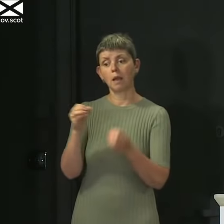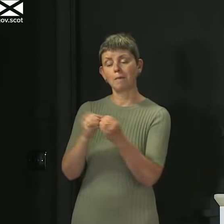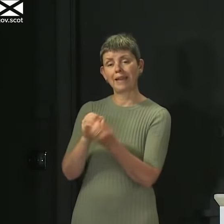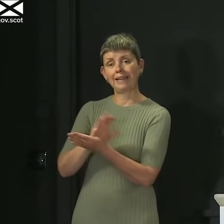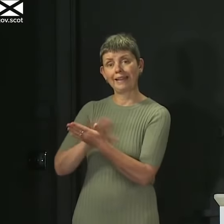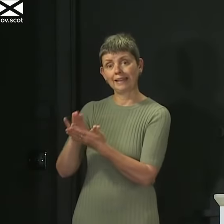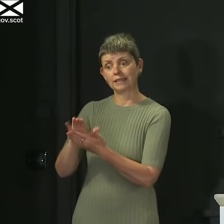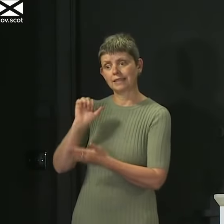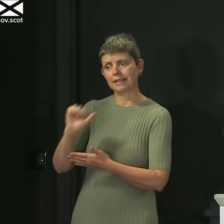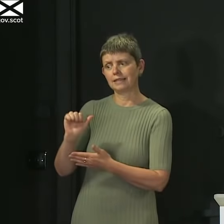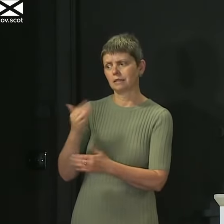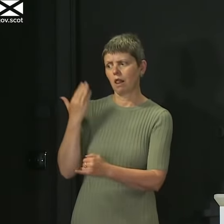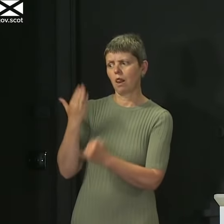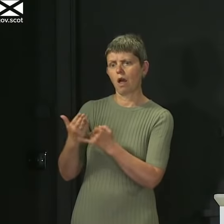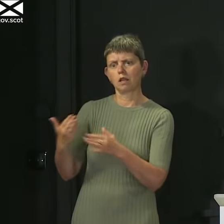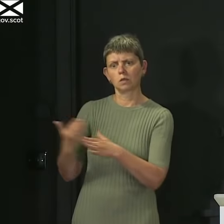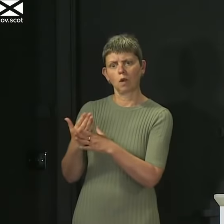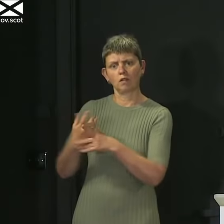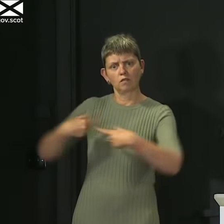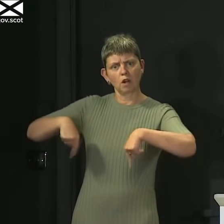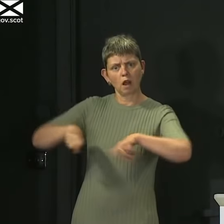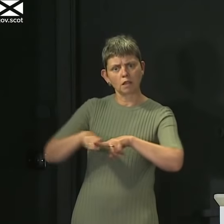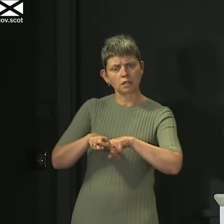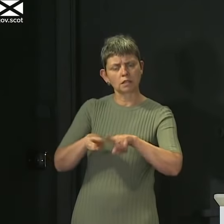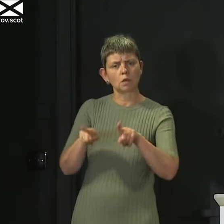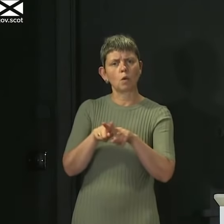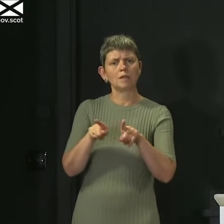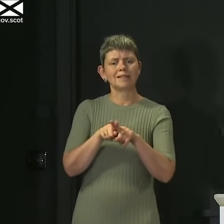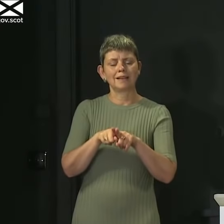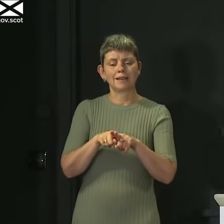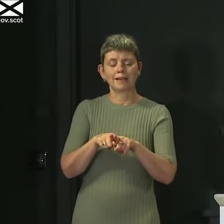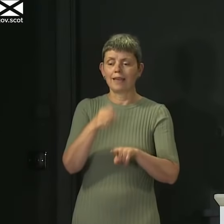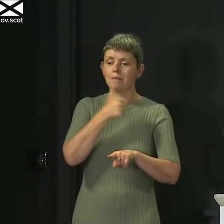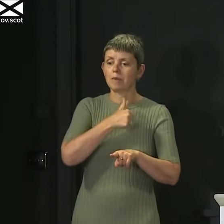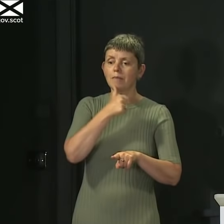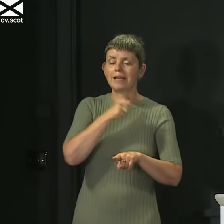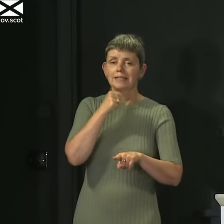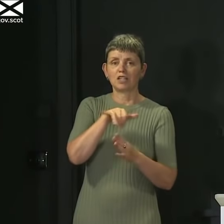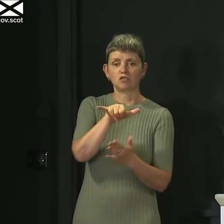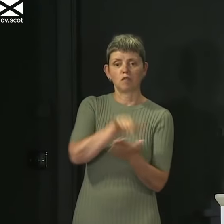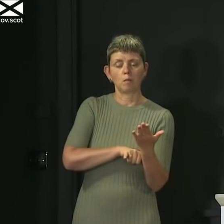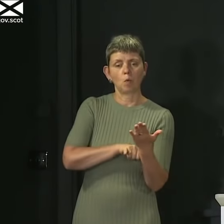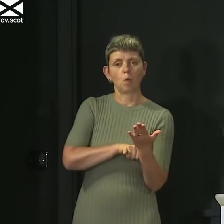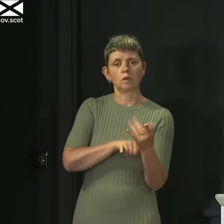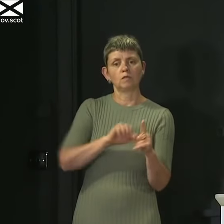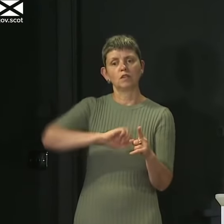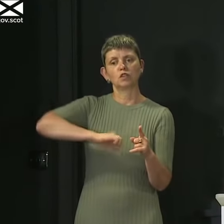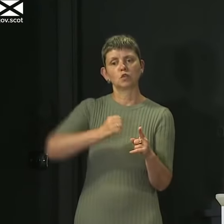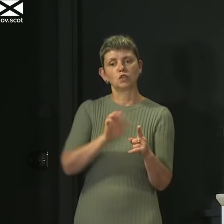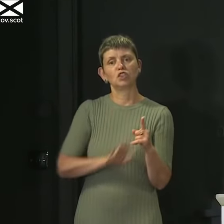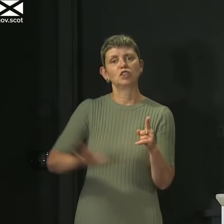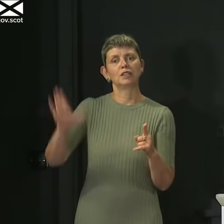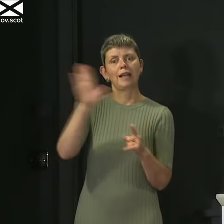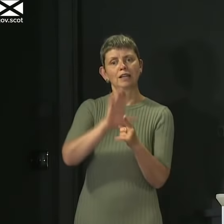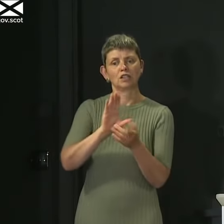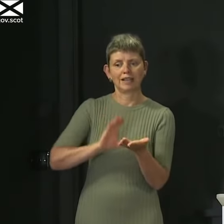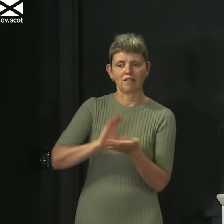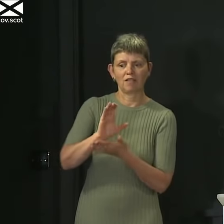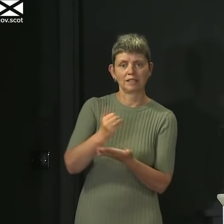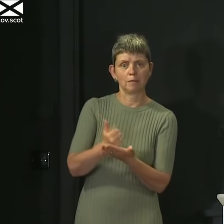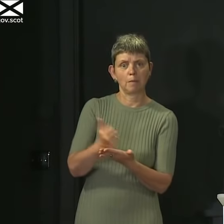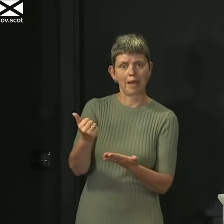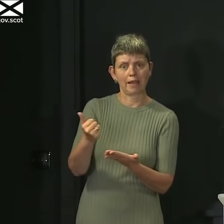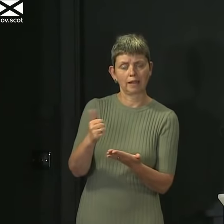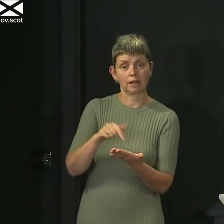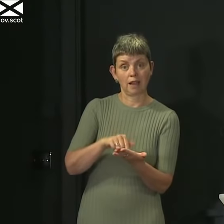for the Scottish Government, of course, was the implementation report for the Scottish National Investment Bank, which actually